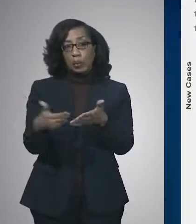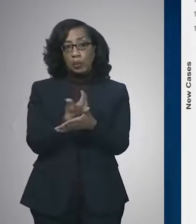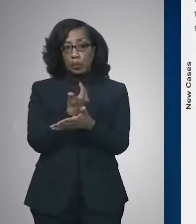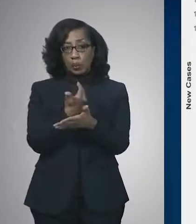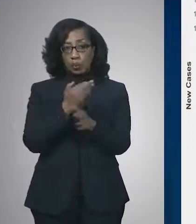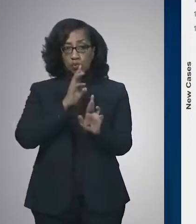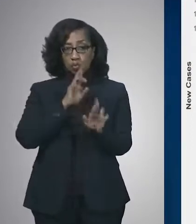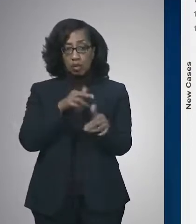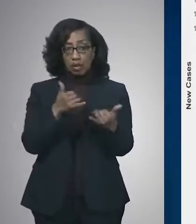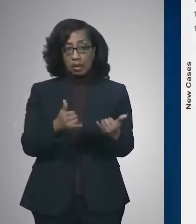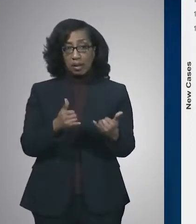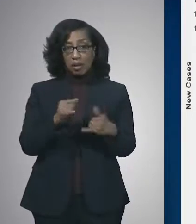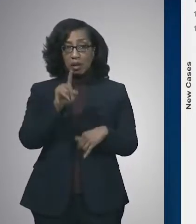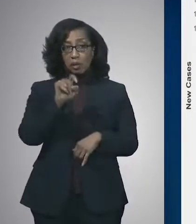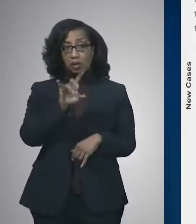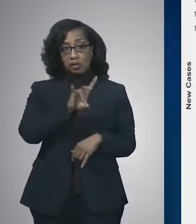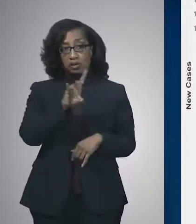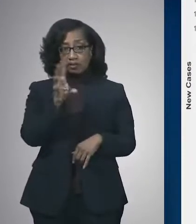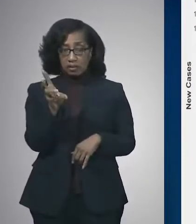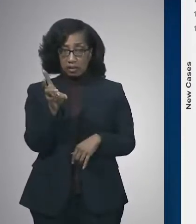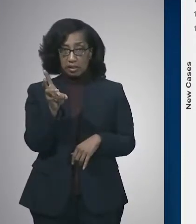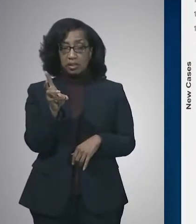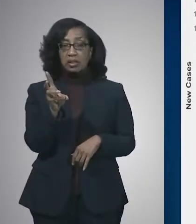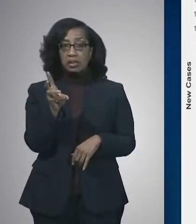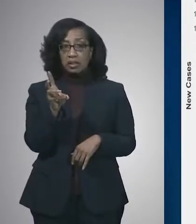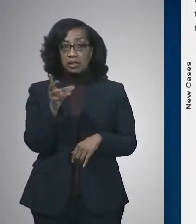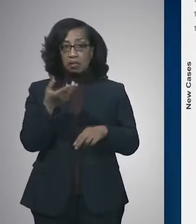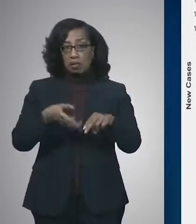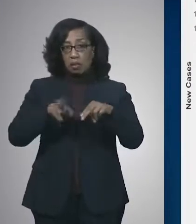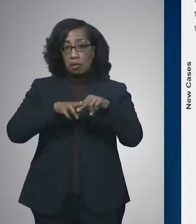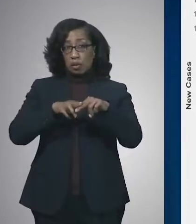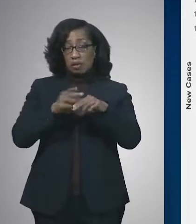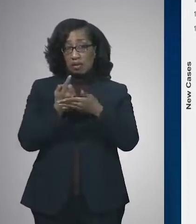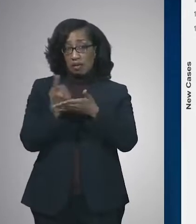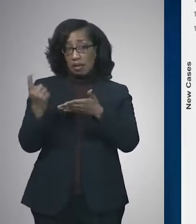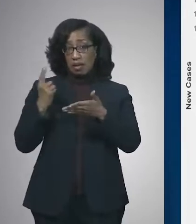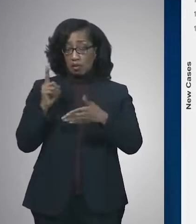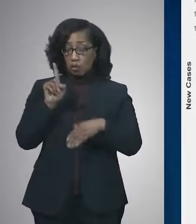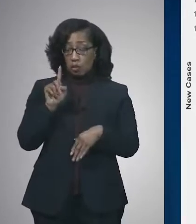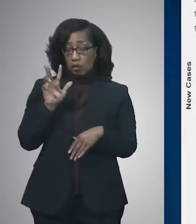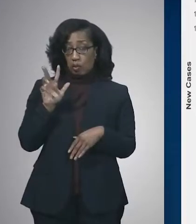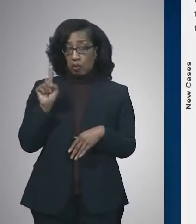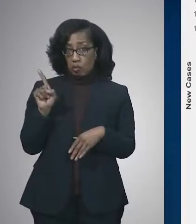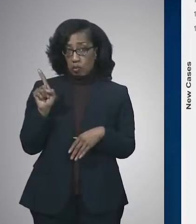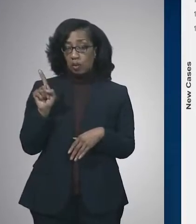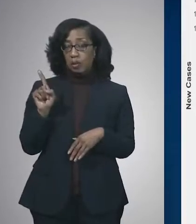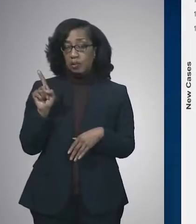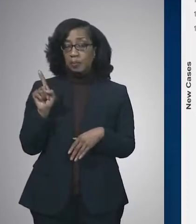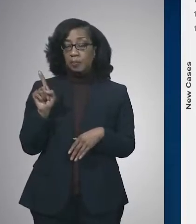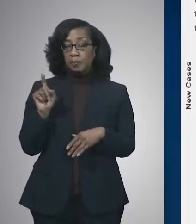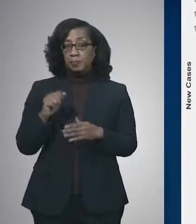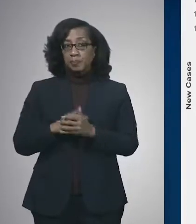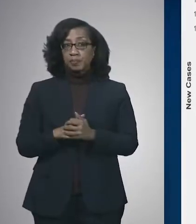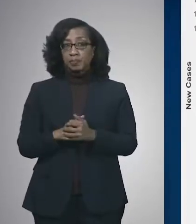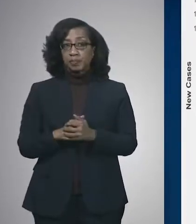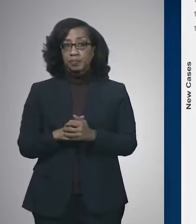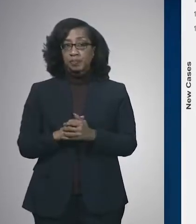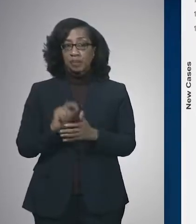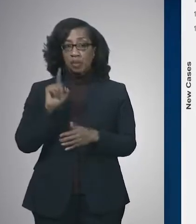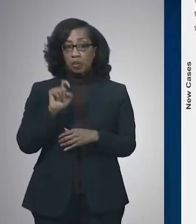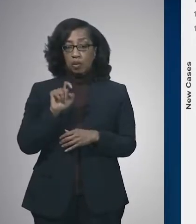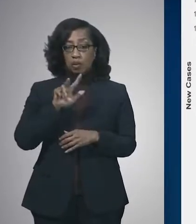reported today, 176. That is up from 131 cases reported this time last week and the